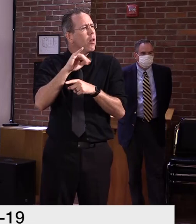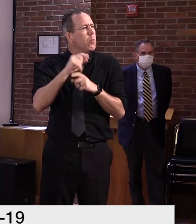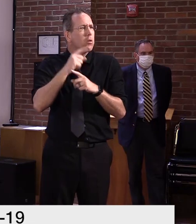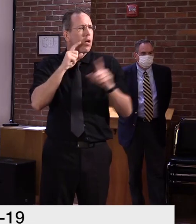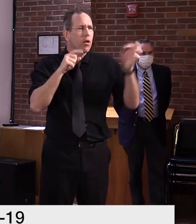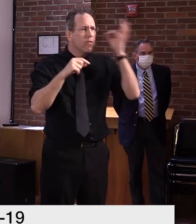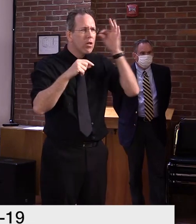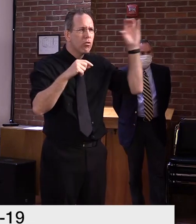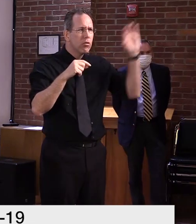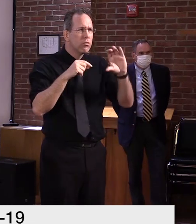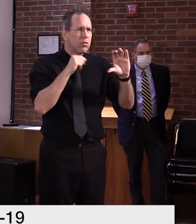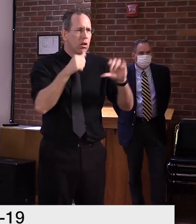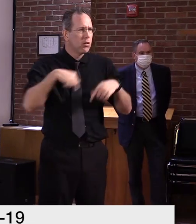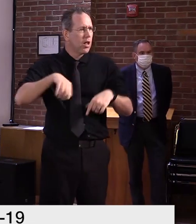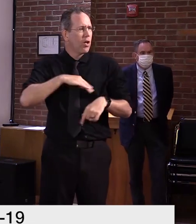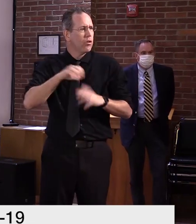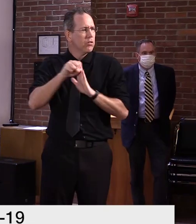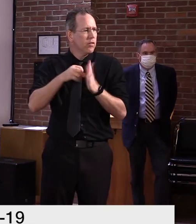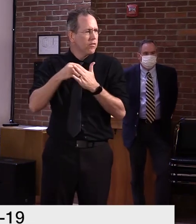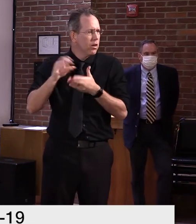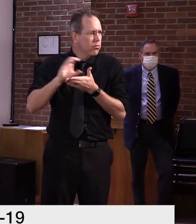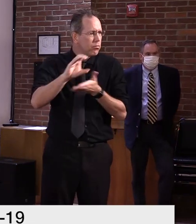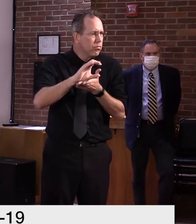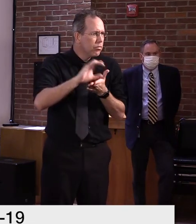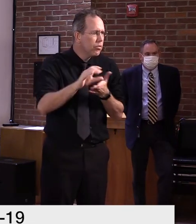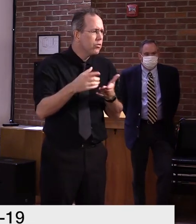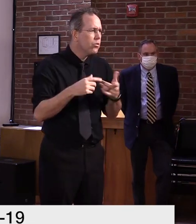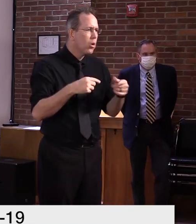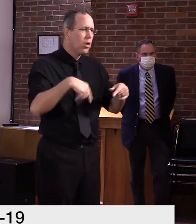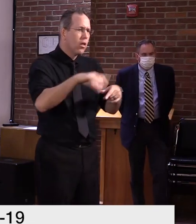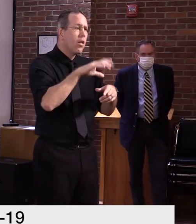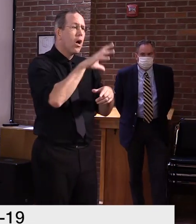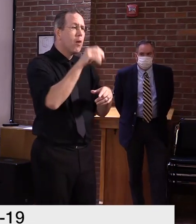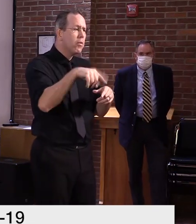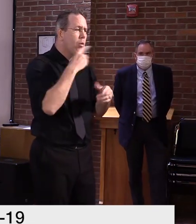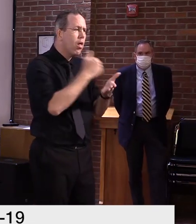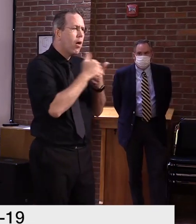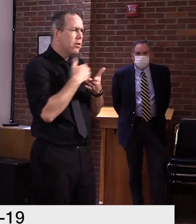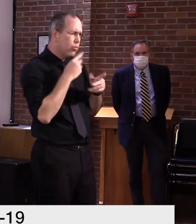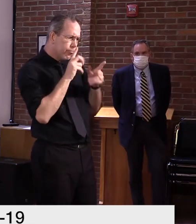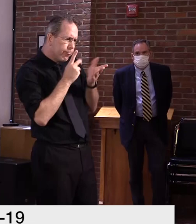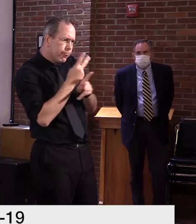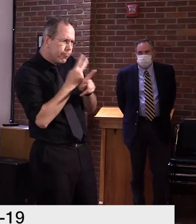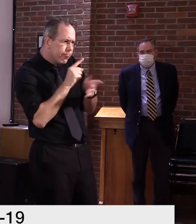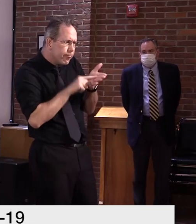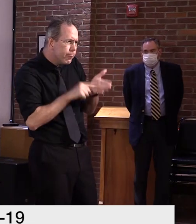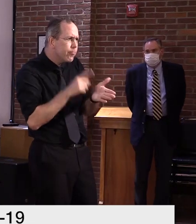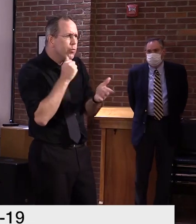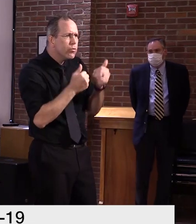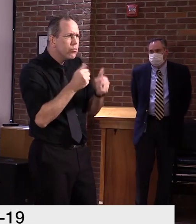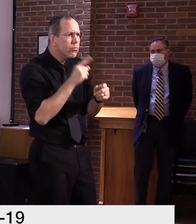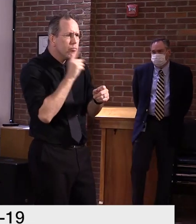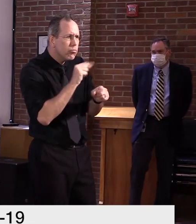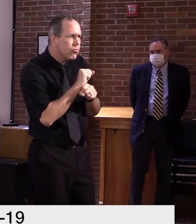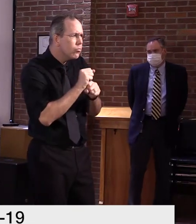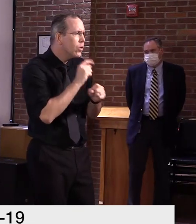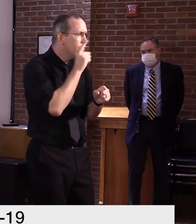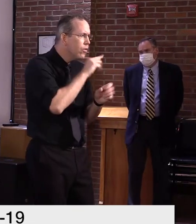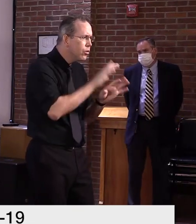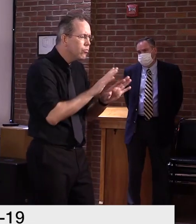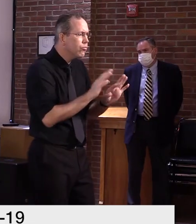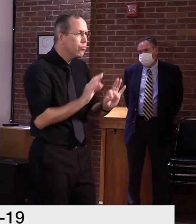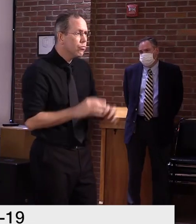um, dissect the data we get from our, our vendor. I think the bottom line and, uh, for us from what I've seen,